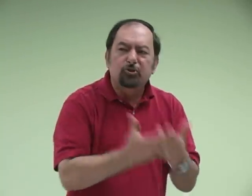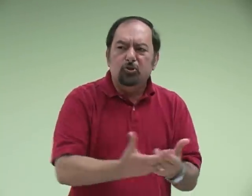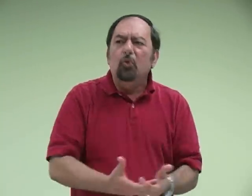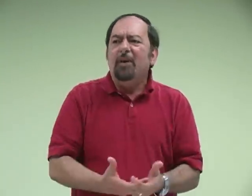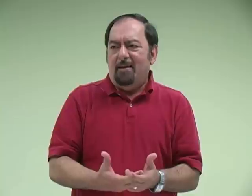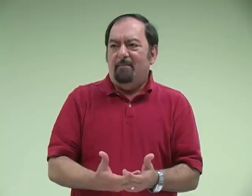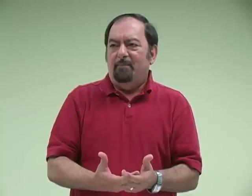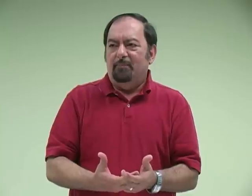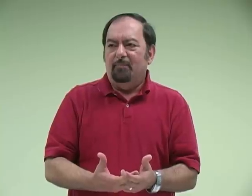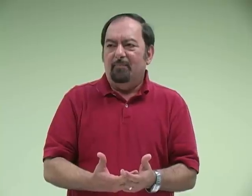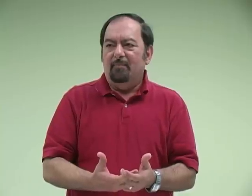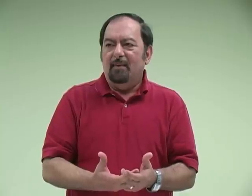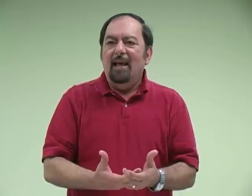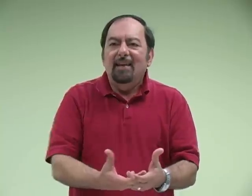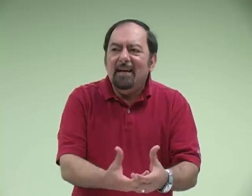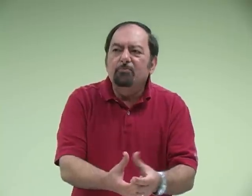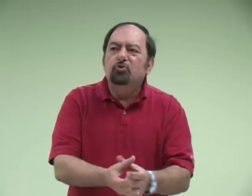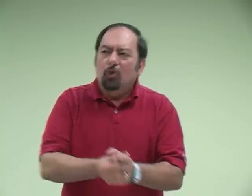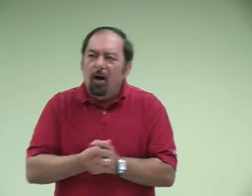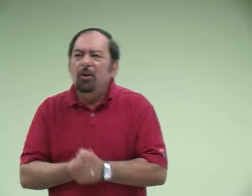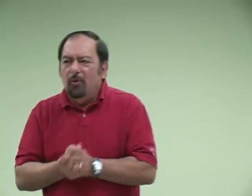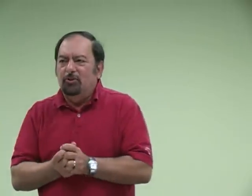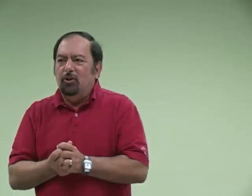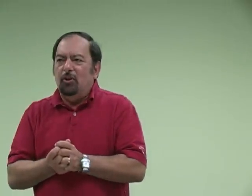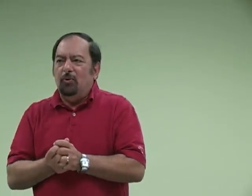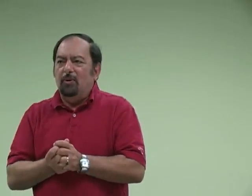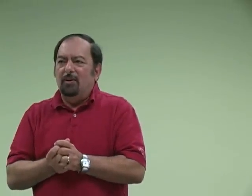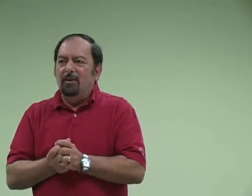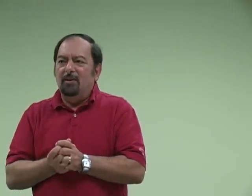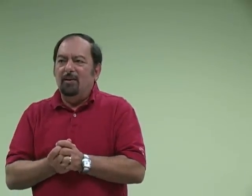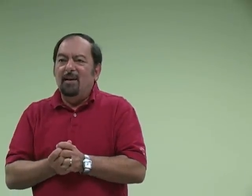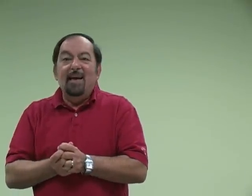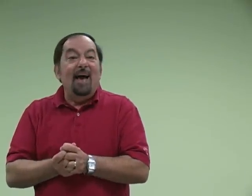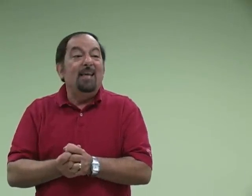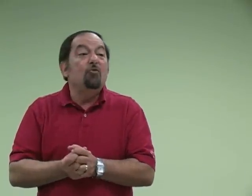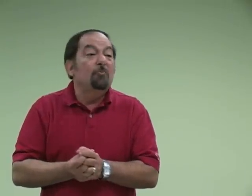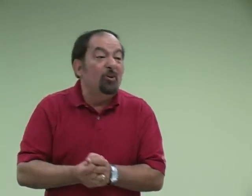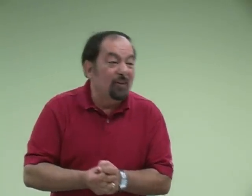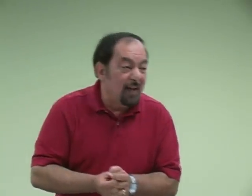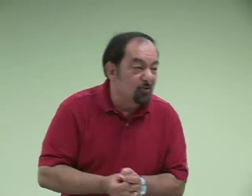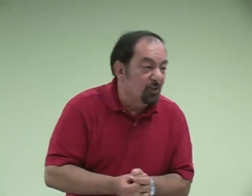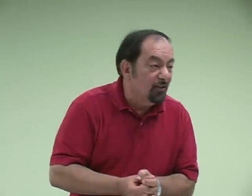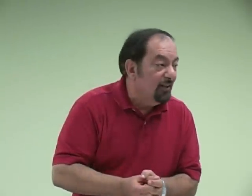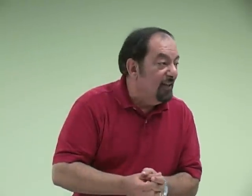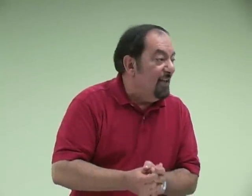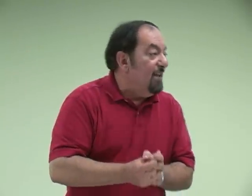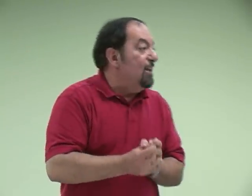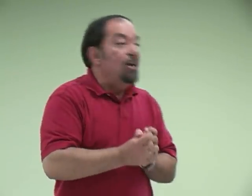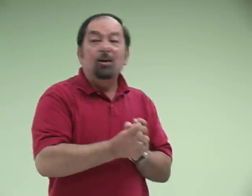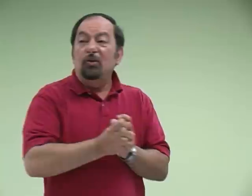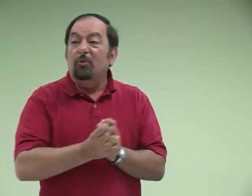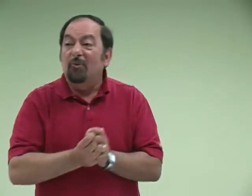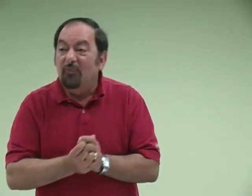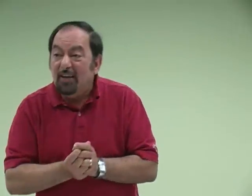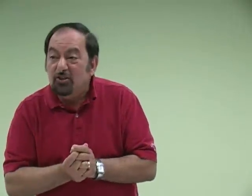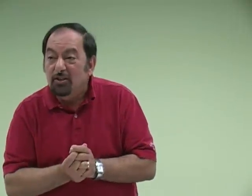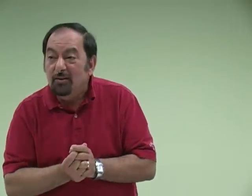Pursue Him. Let Him draw you unto you. And He will be your counselor. He'll heal you from affliction.